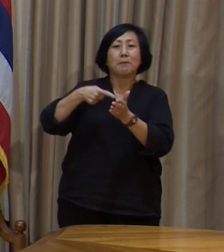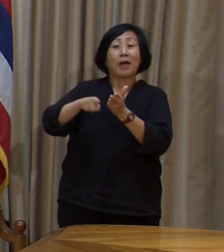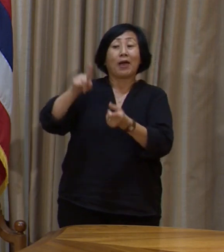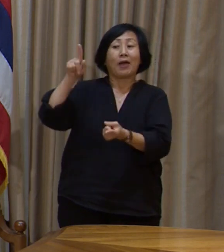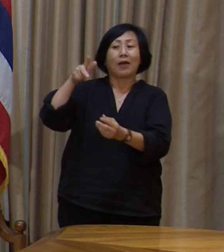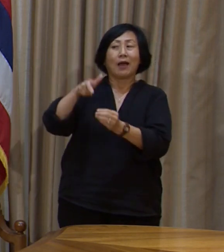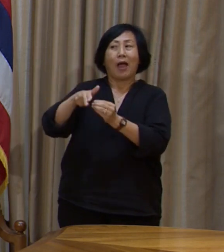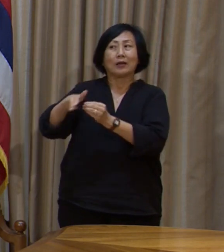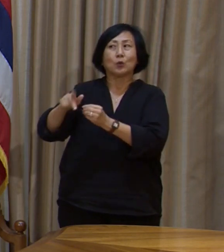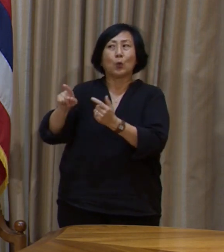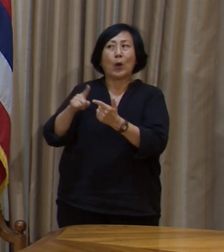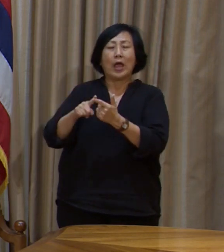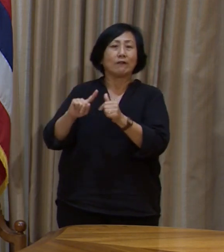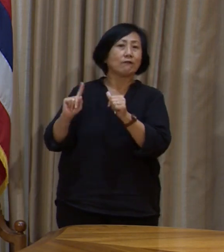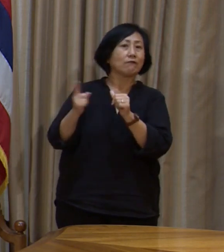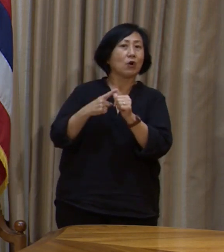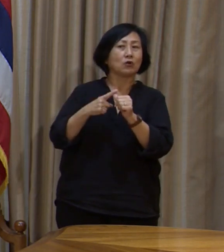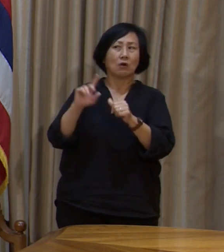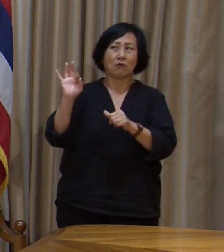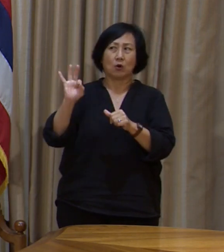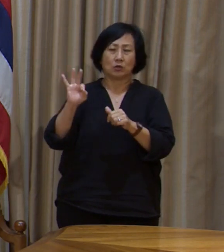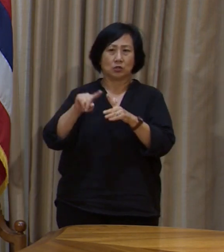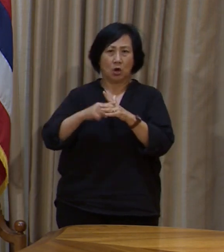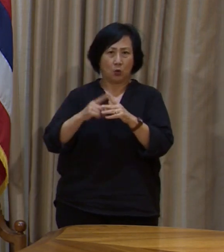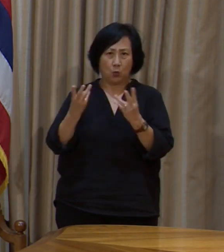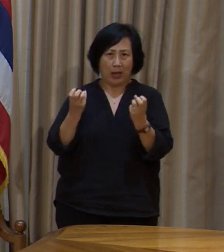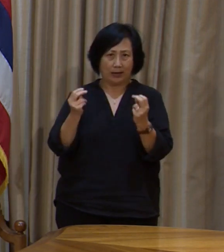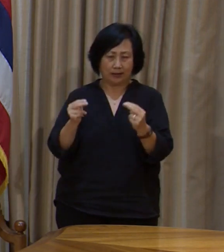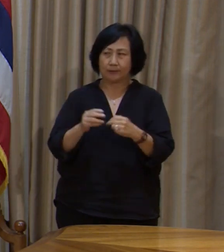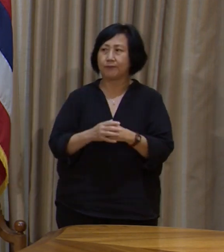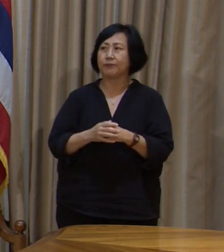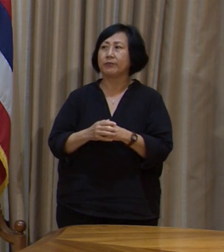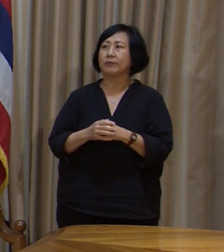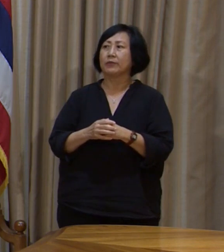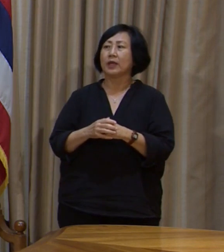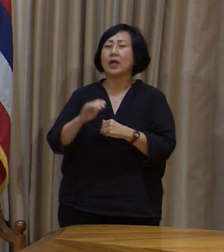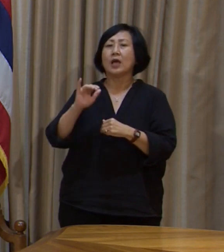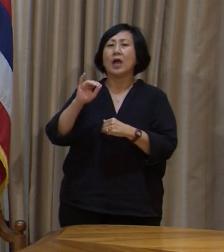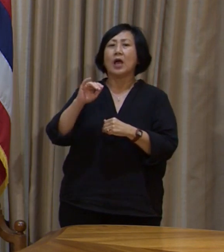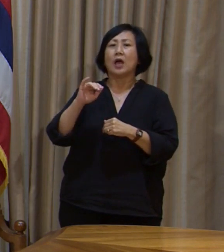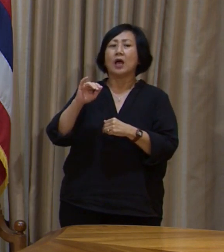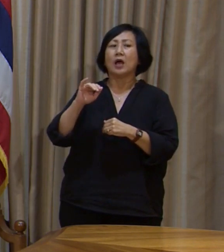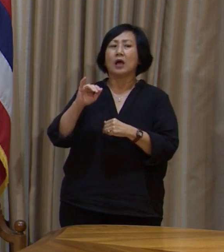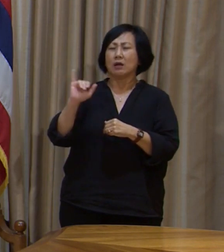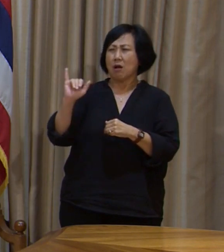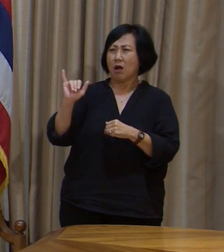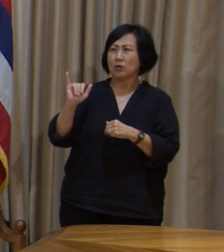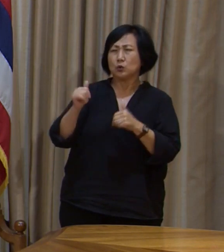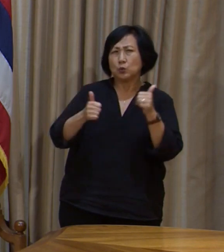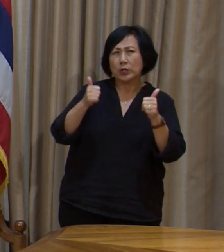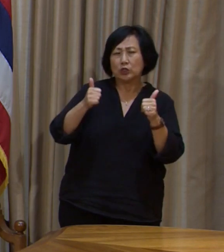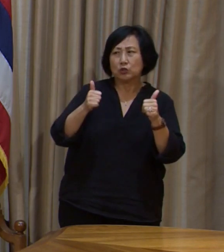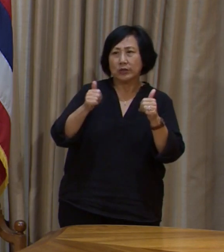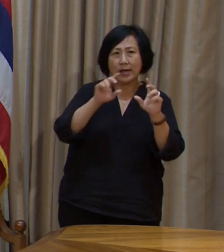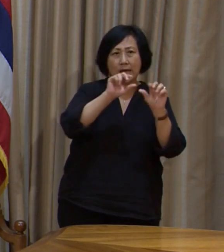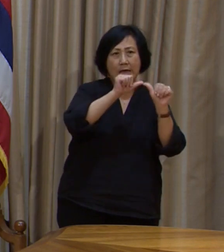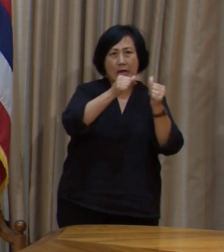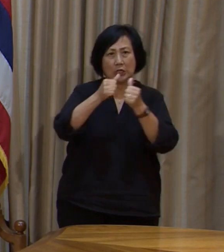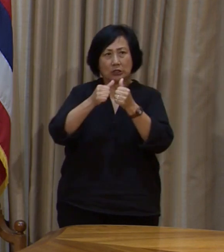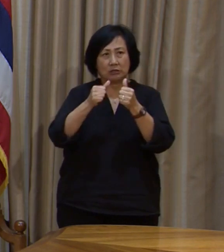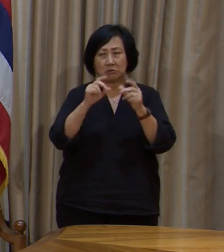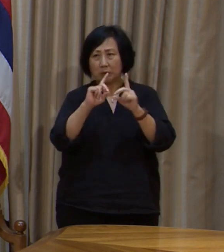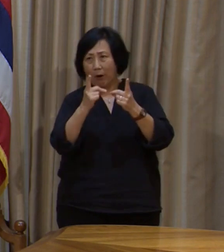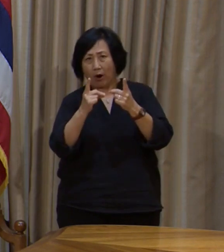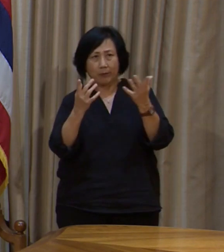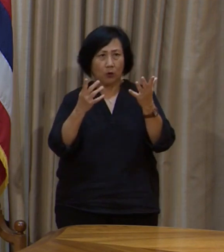When do you expect the first furloughs to begin? And do have a guess on which agency or